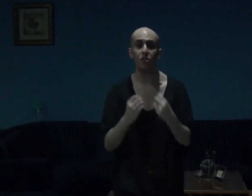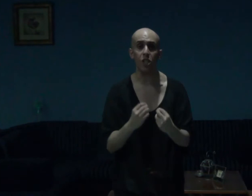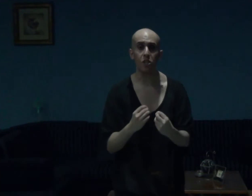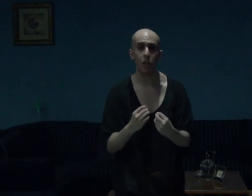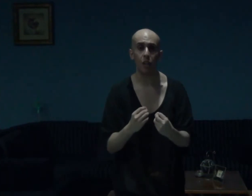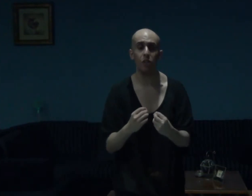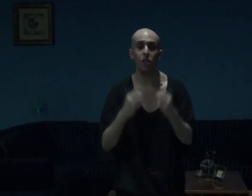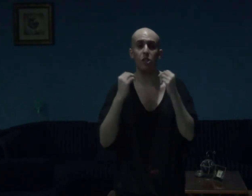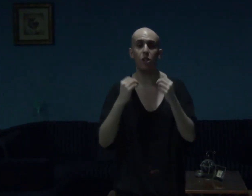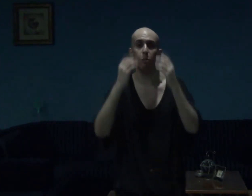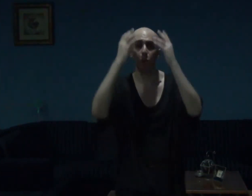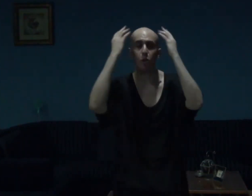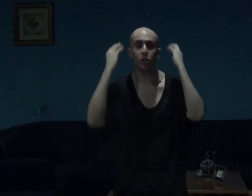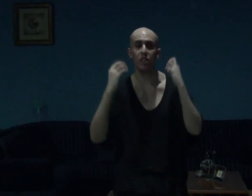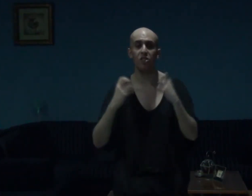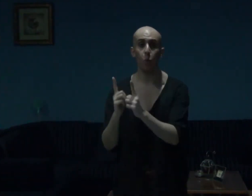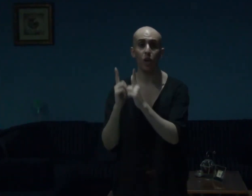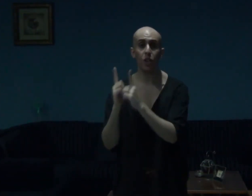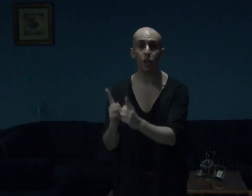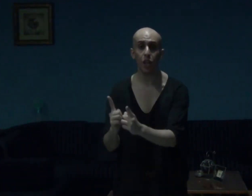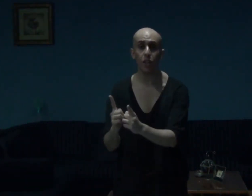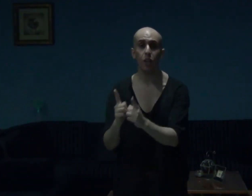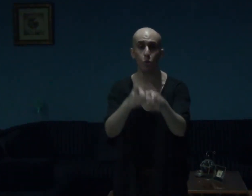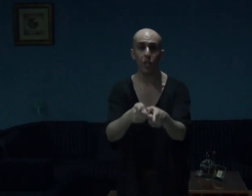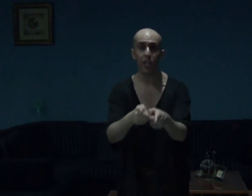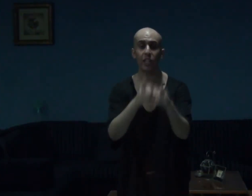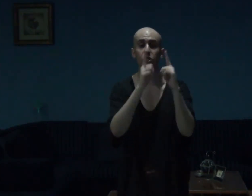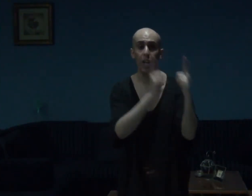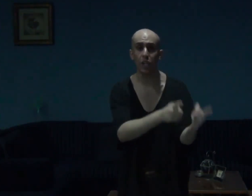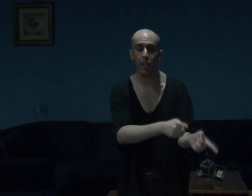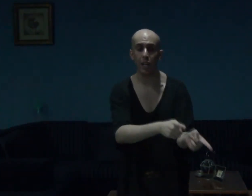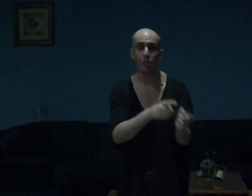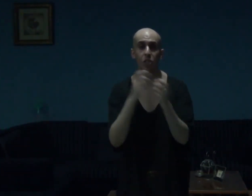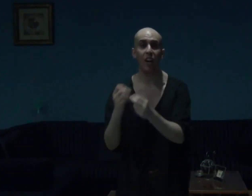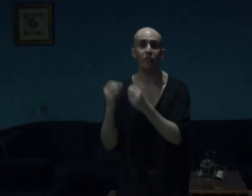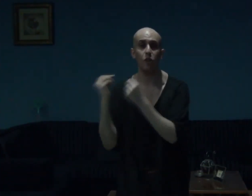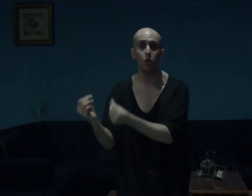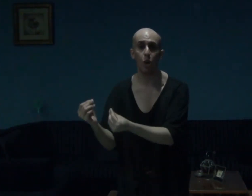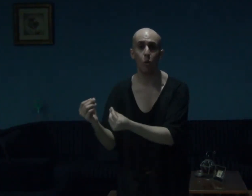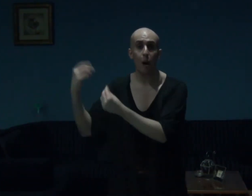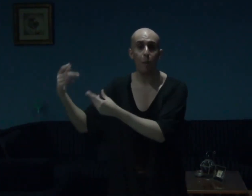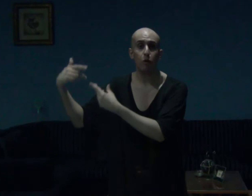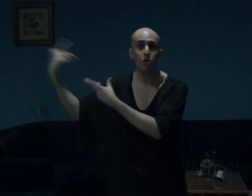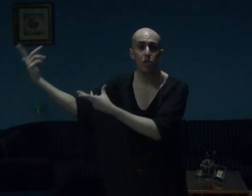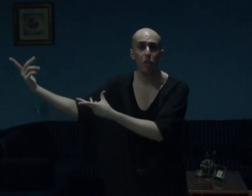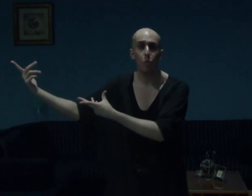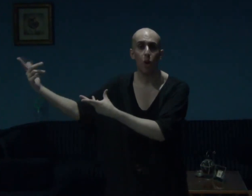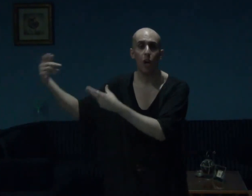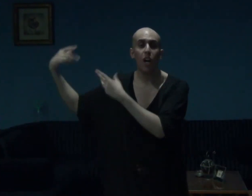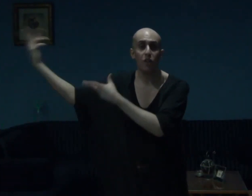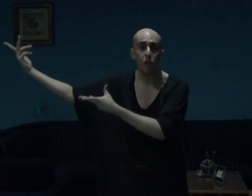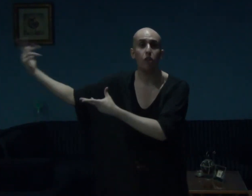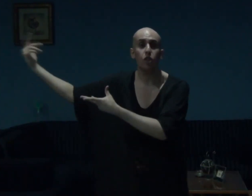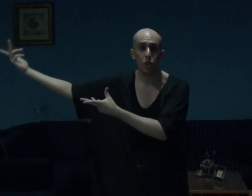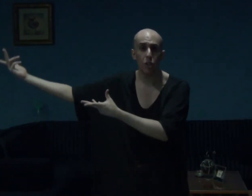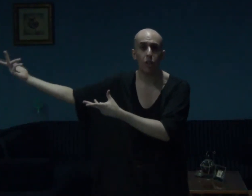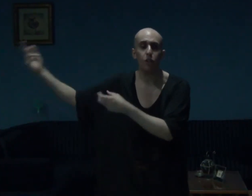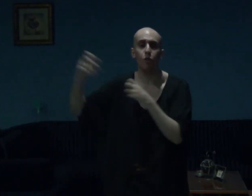and detailed, in her emotions, one thing, you guys and gals, have to know, about Senwa, and her journey, to